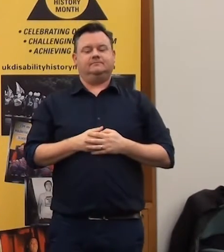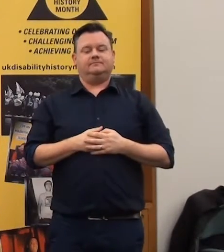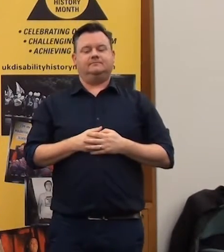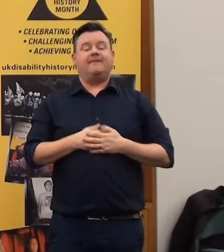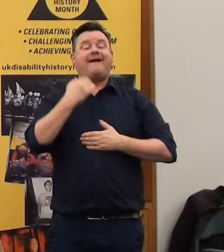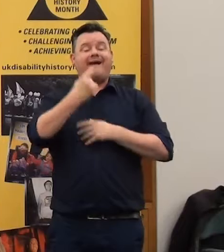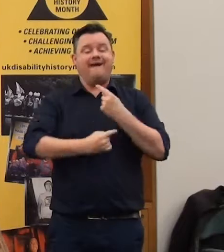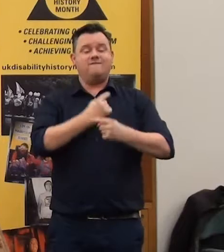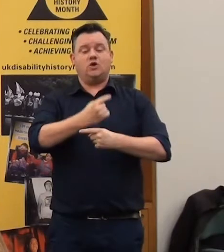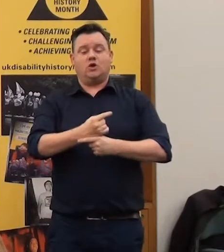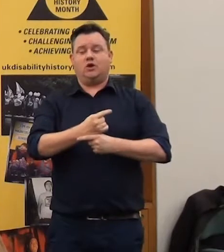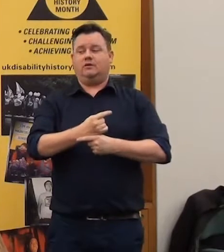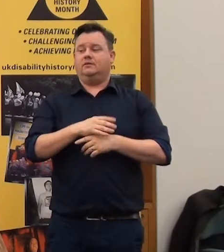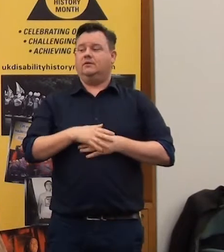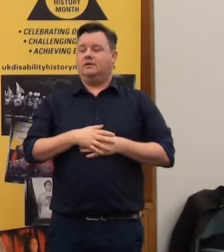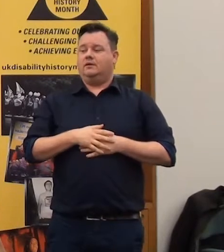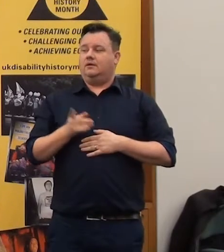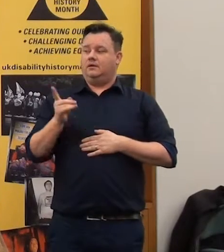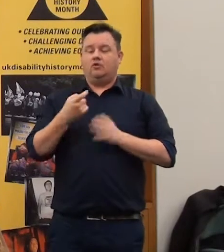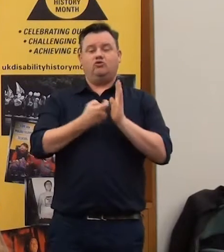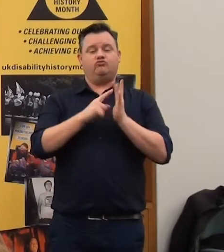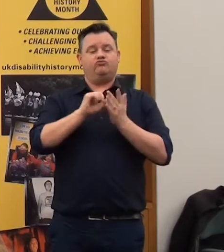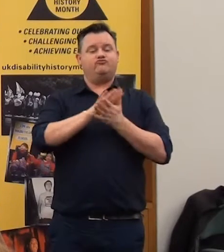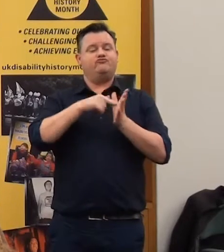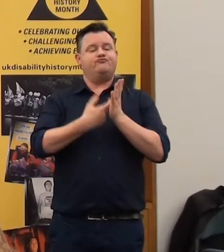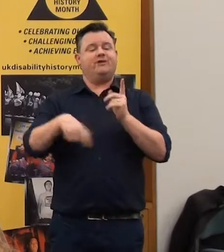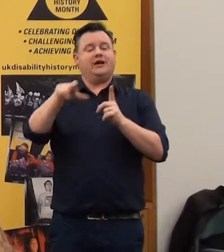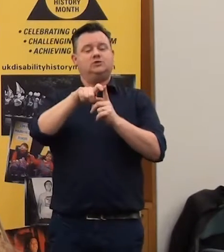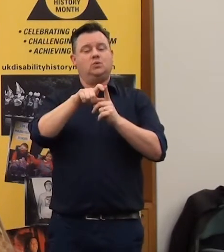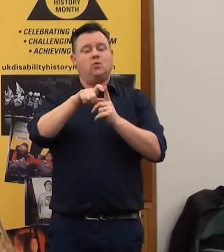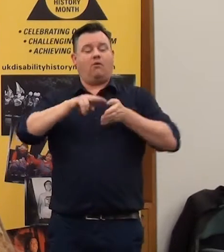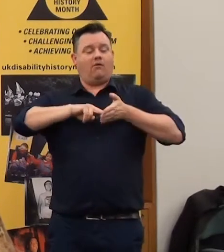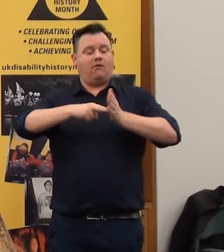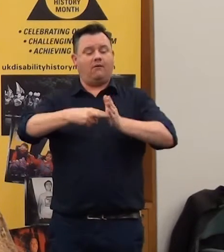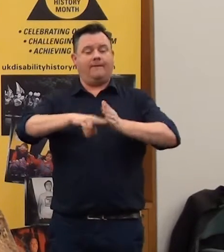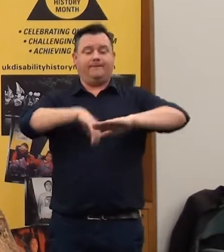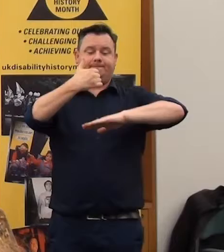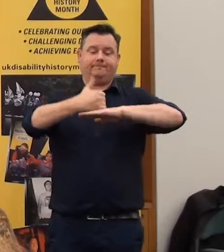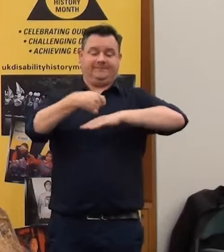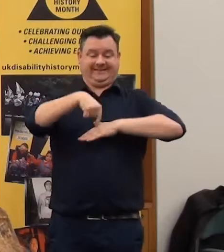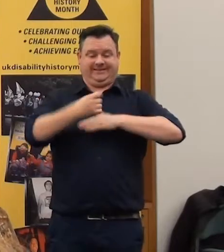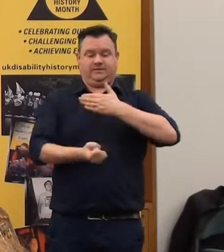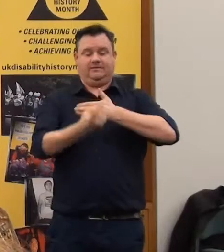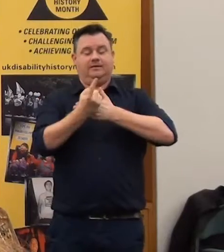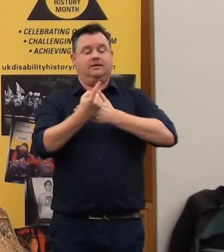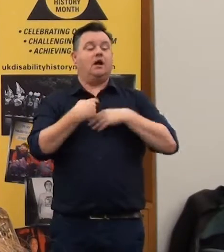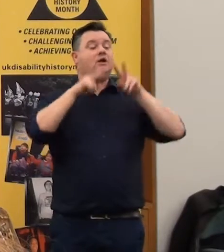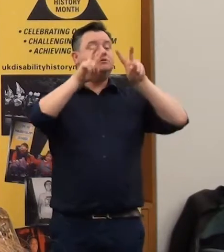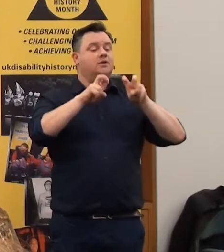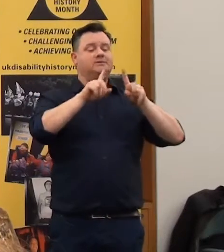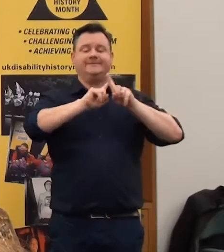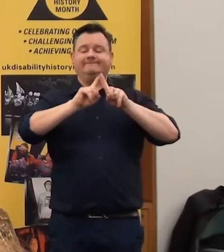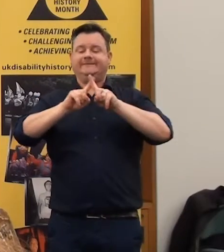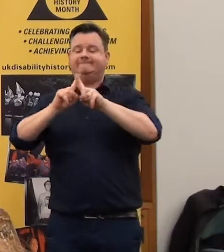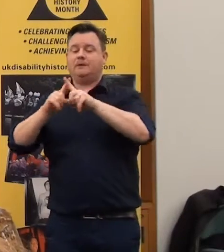each year that Richard and others have organised this event, different subjects have been examined and